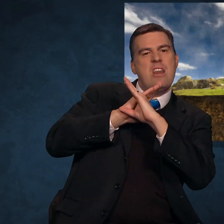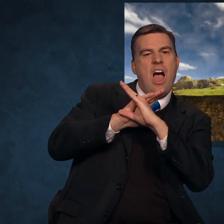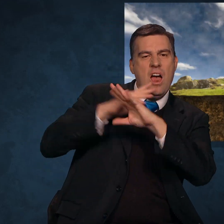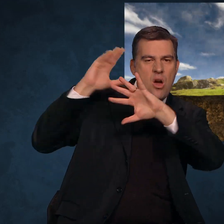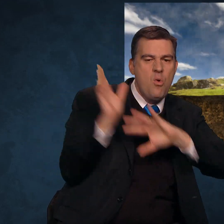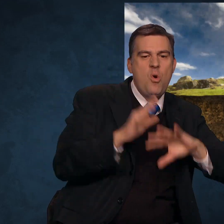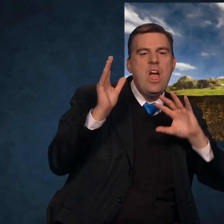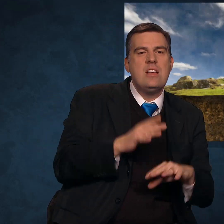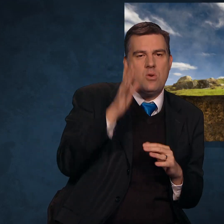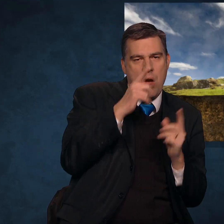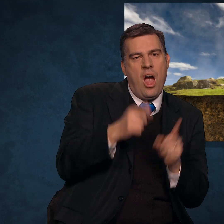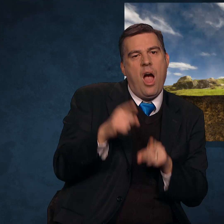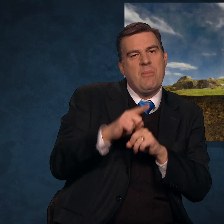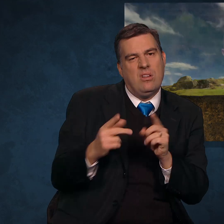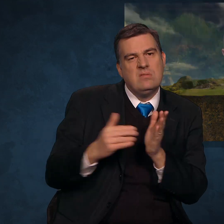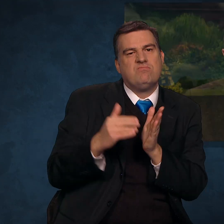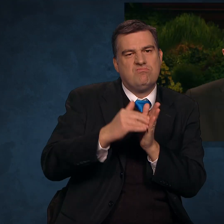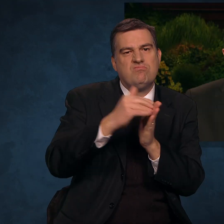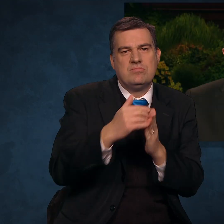are sure to return.